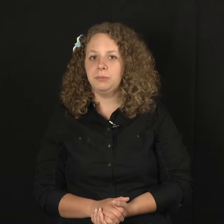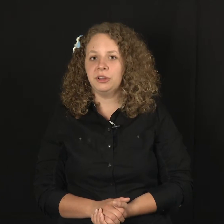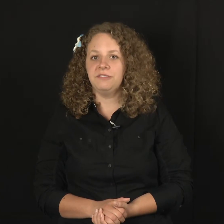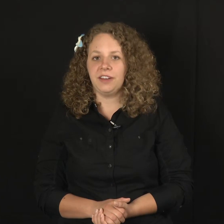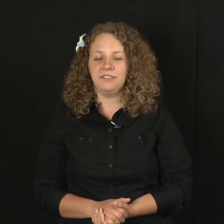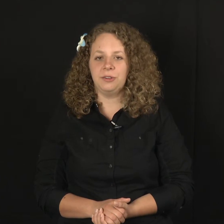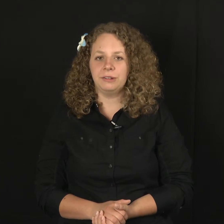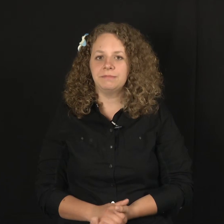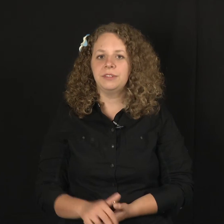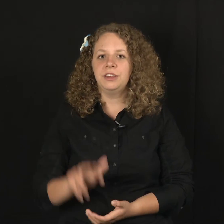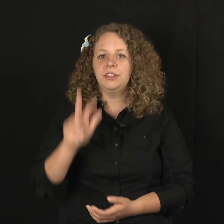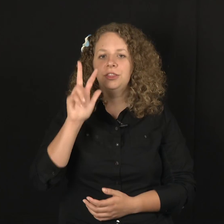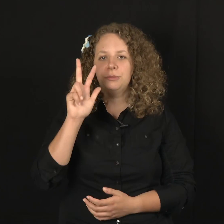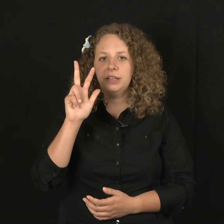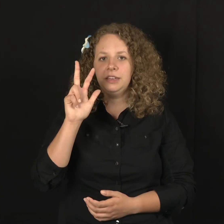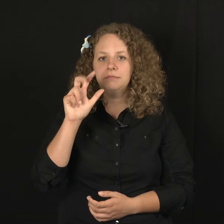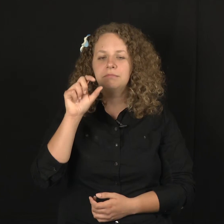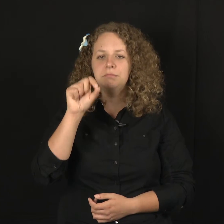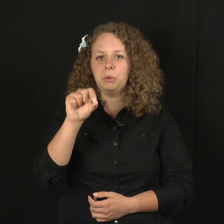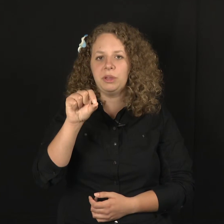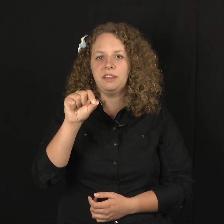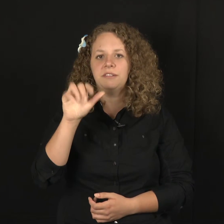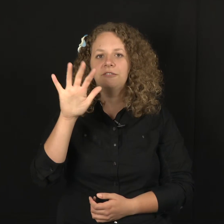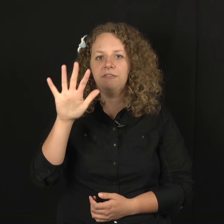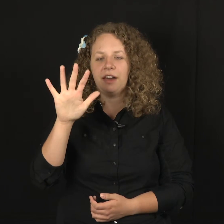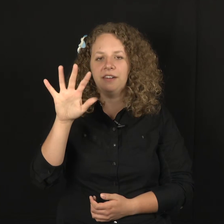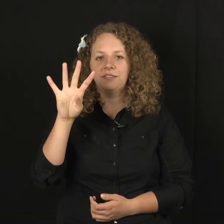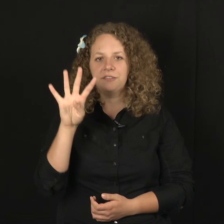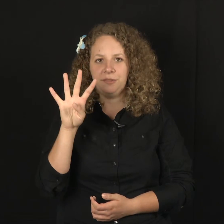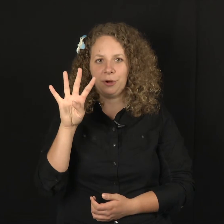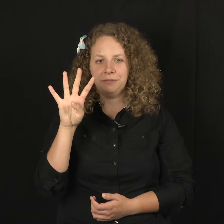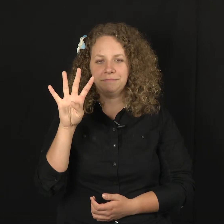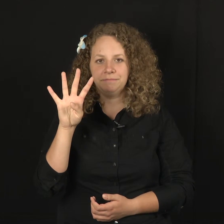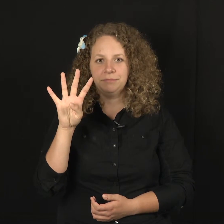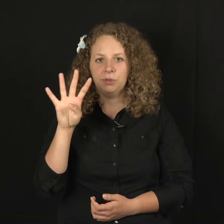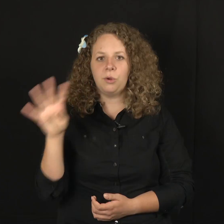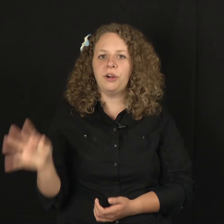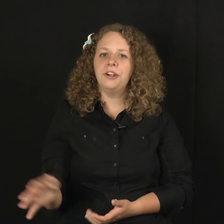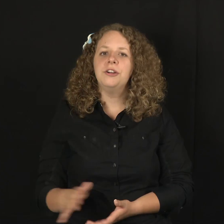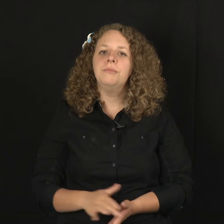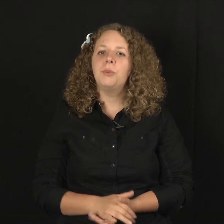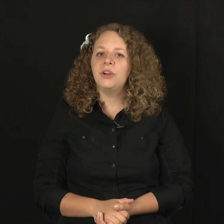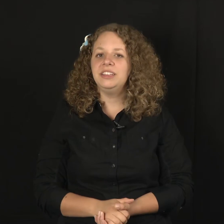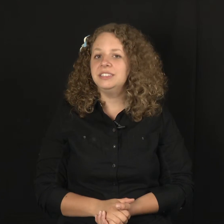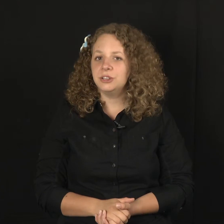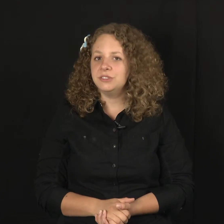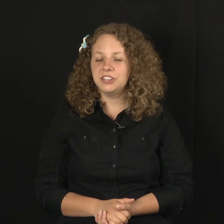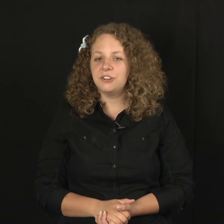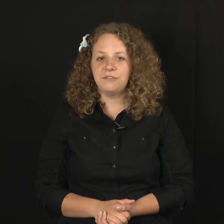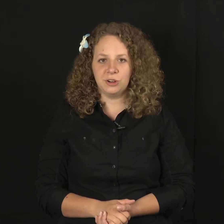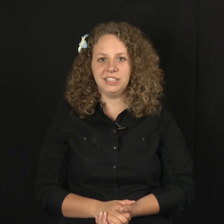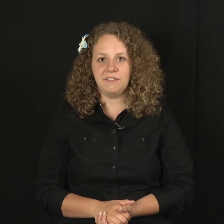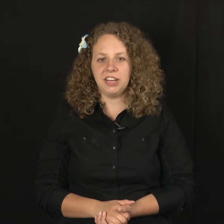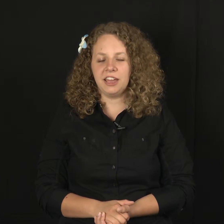point five four. Three point five four. Or point zero zero four seven nine.